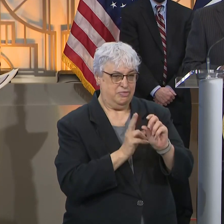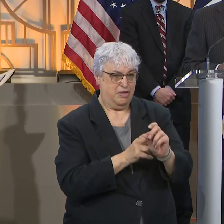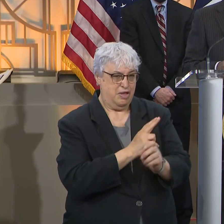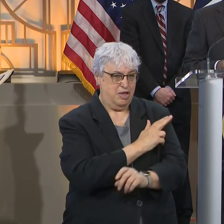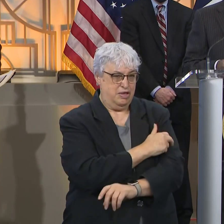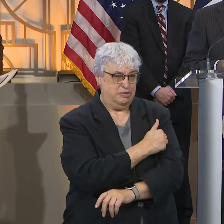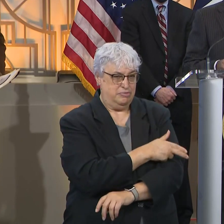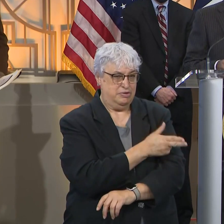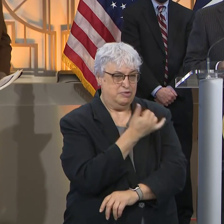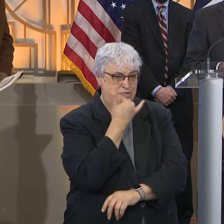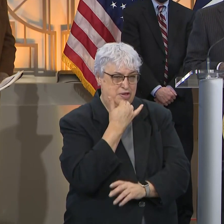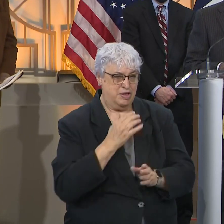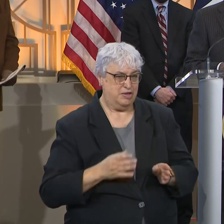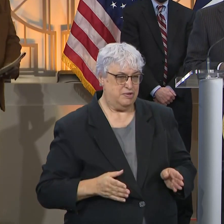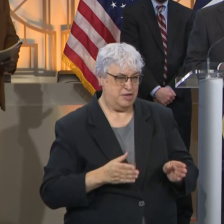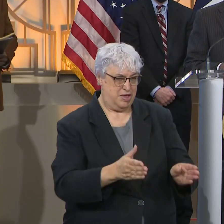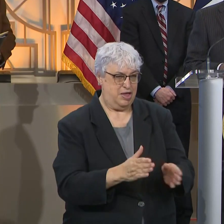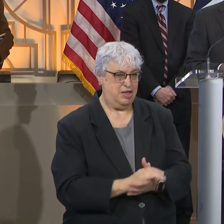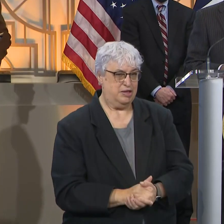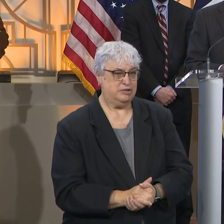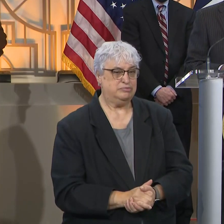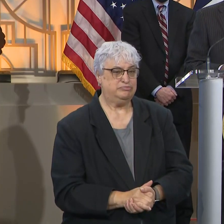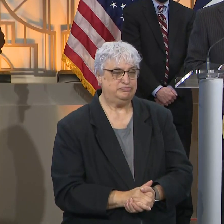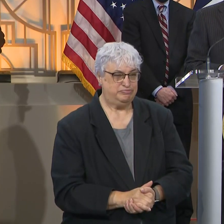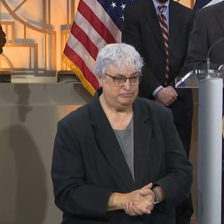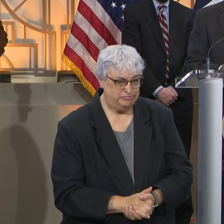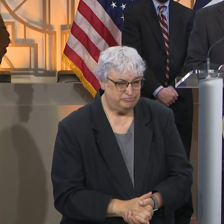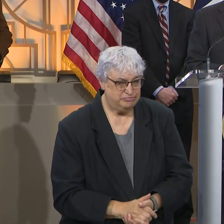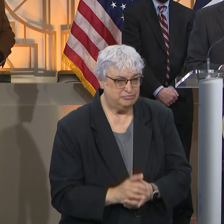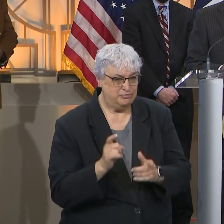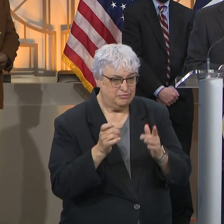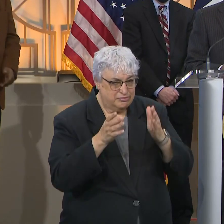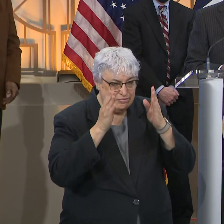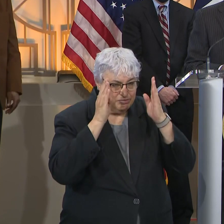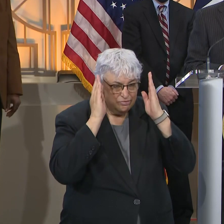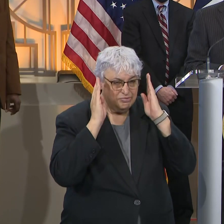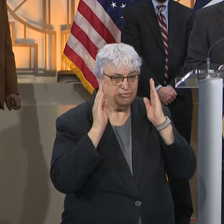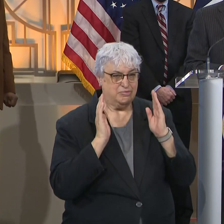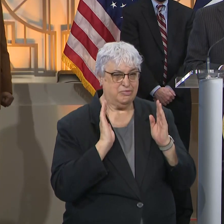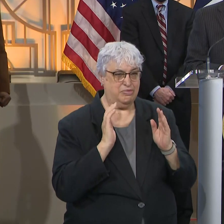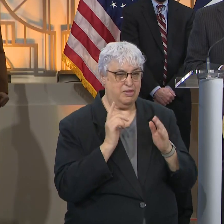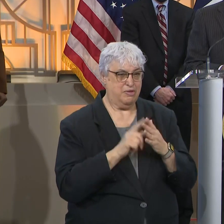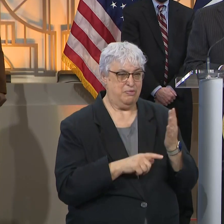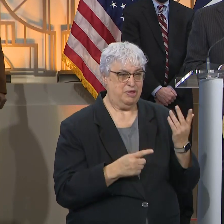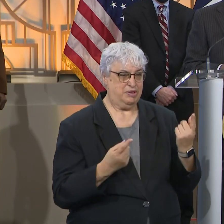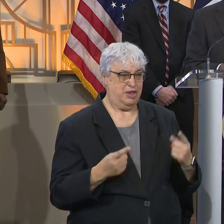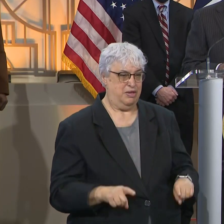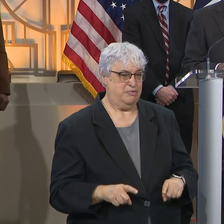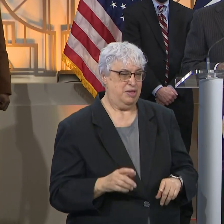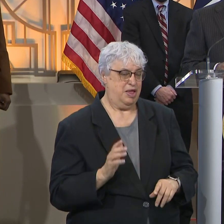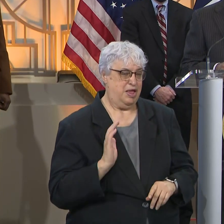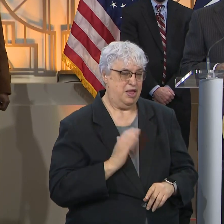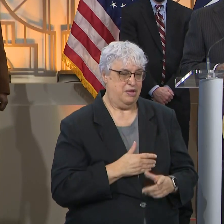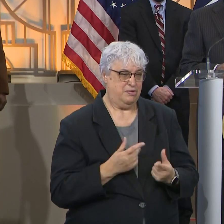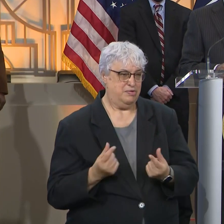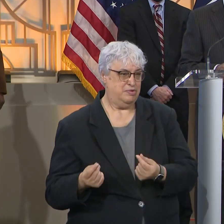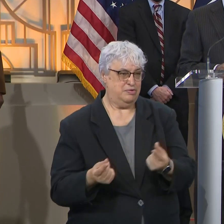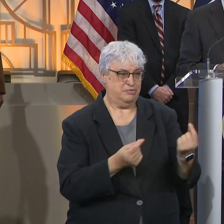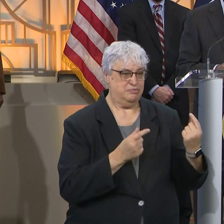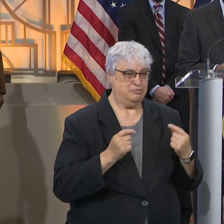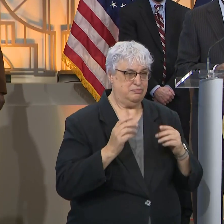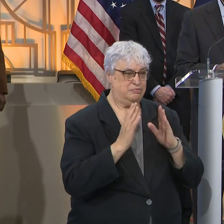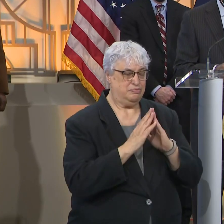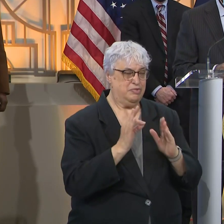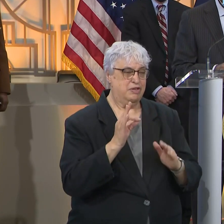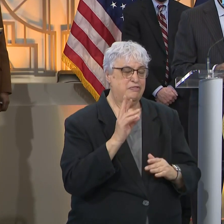direction. And we need to be very mindful of our behavior. Today, received word that another city of